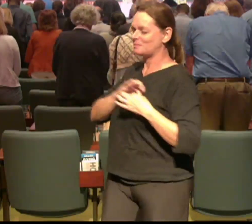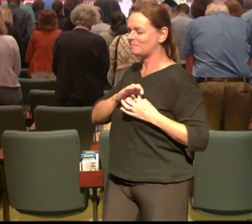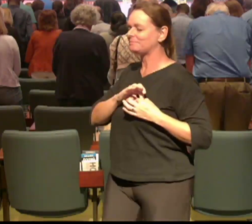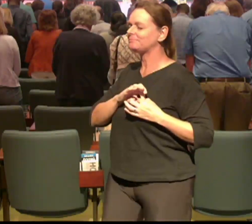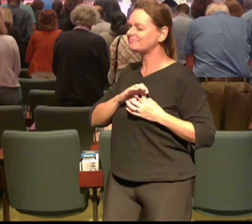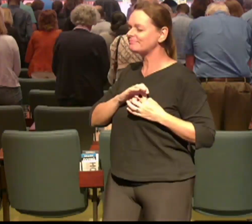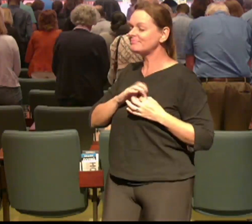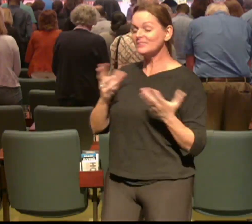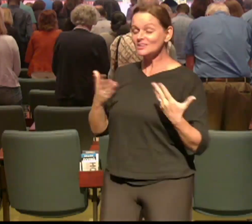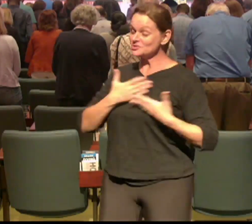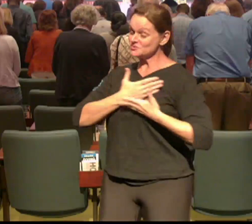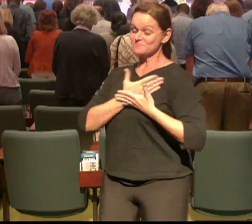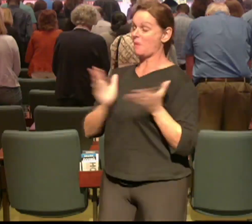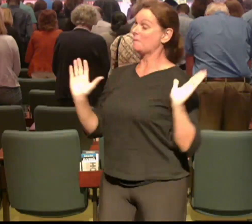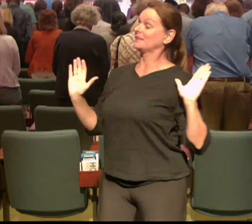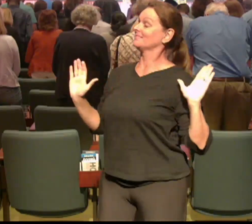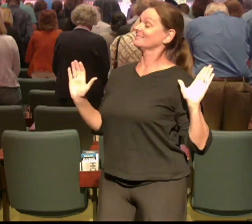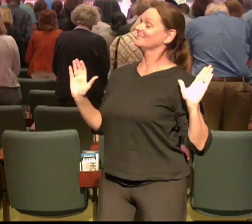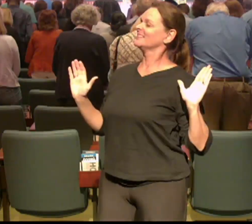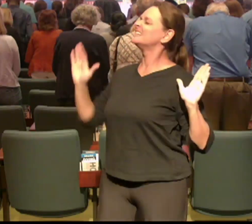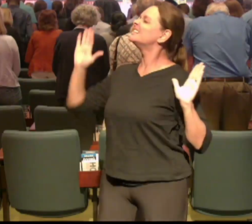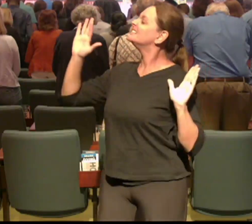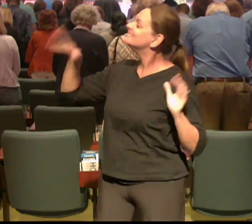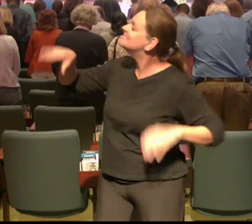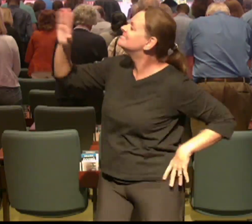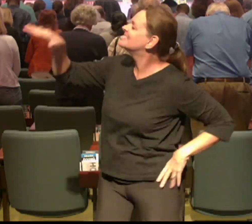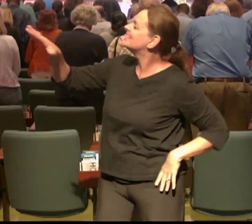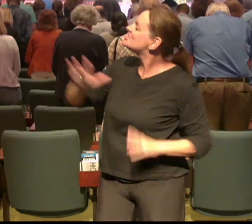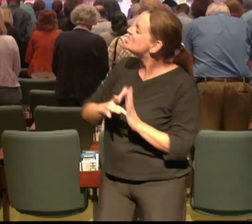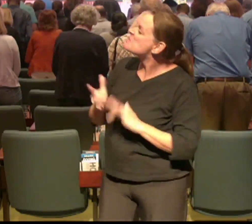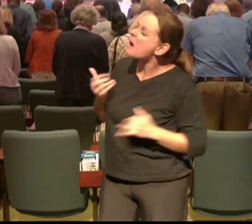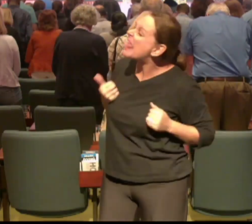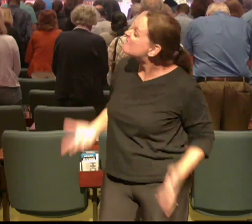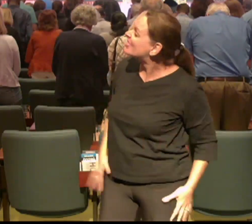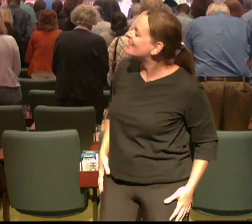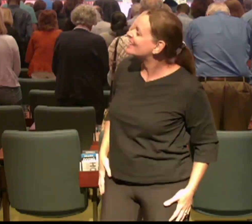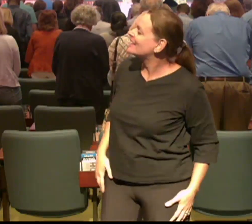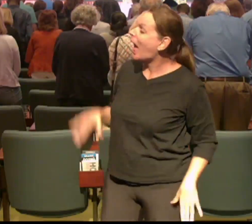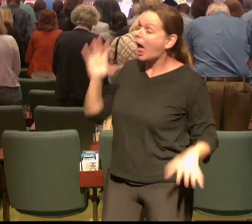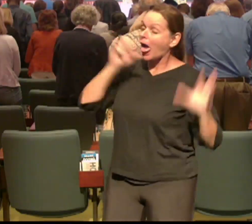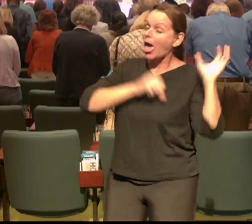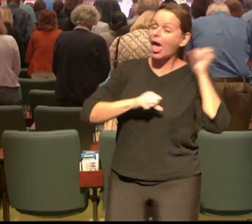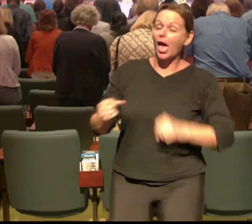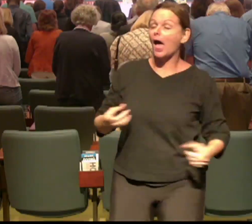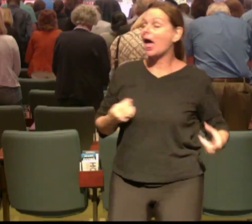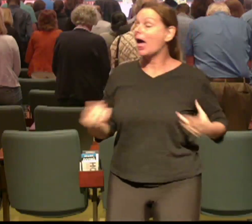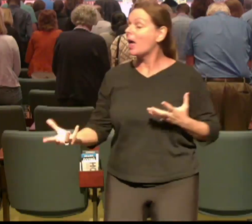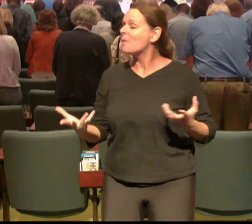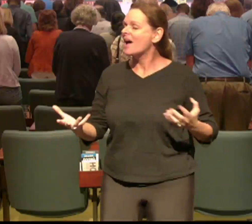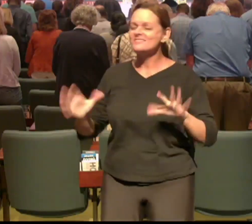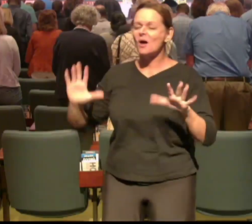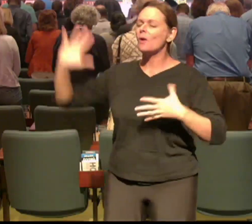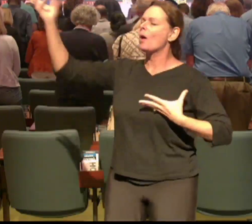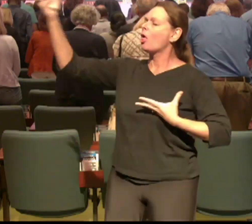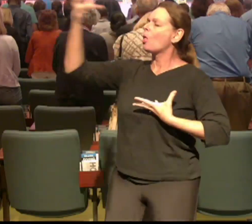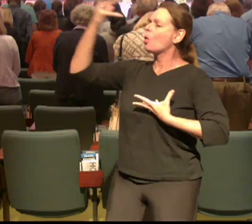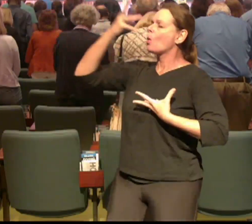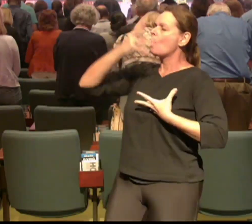your life up to him and say Jesus I want everything you have for me I don't want to miss anything he'll step in he'll make all things new and so I'm going to pray this